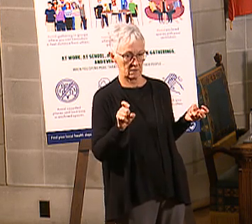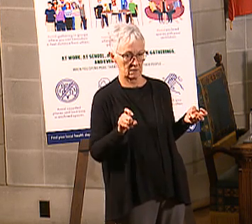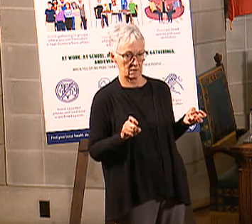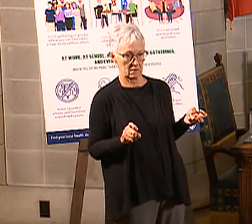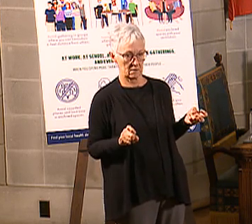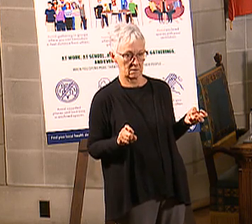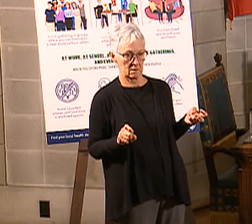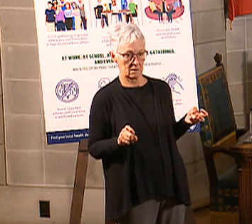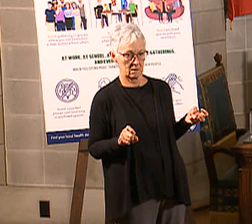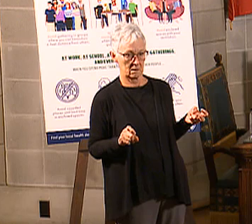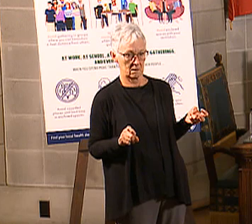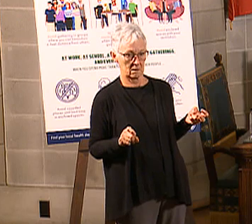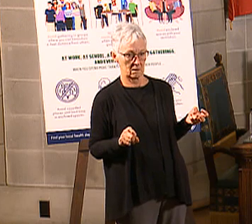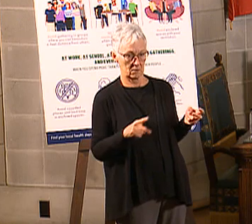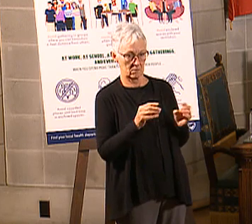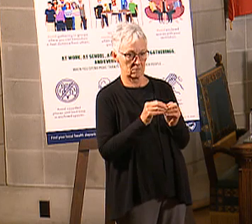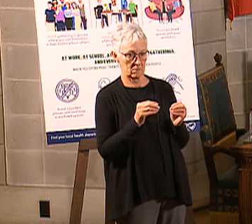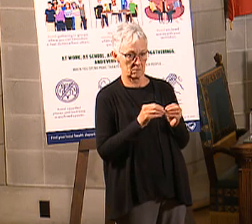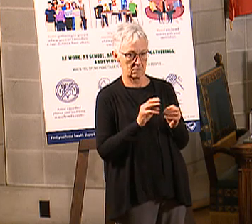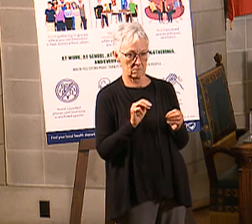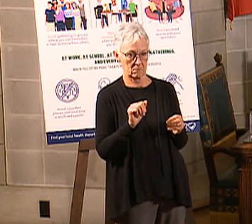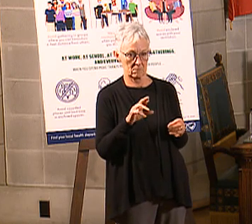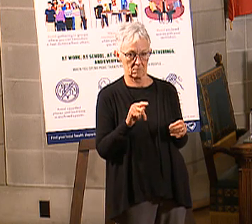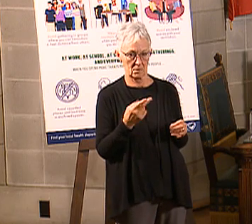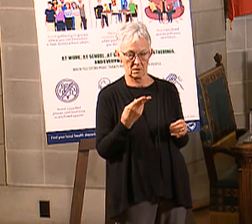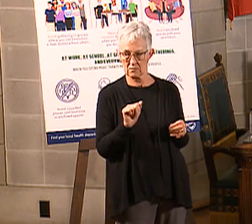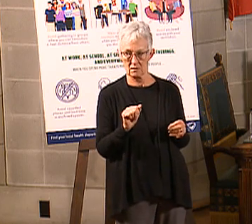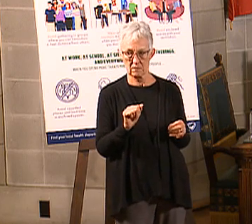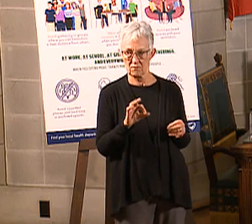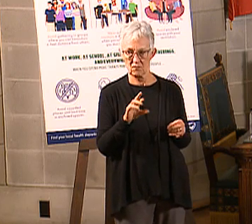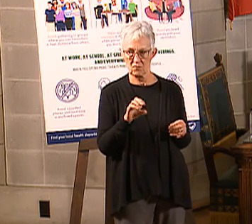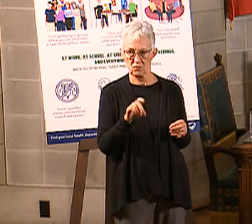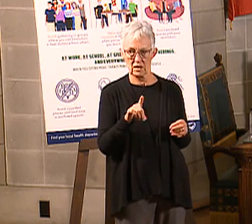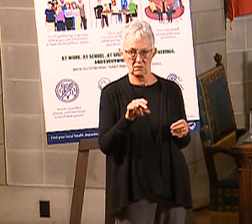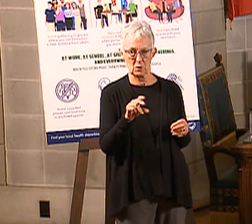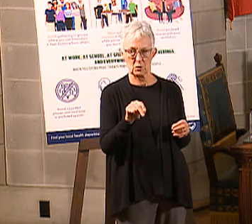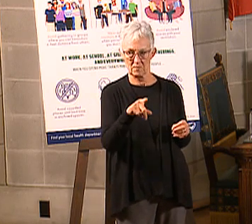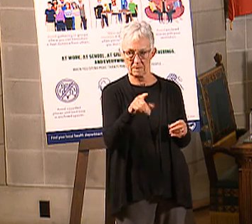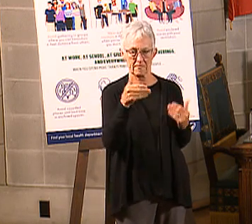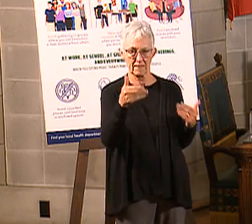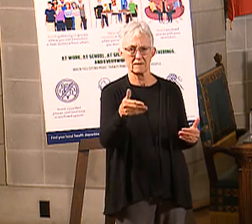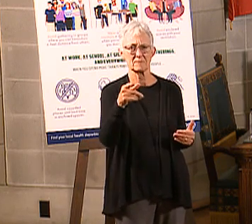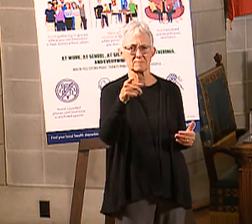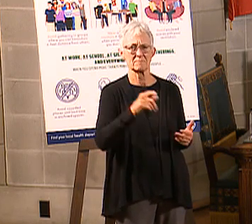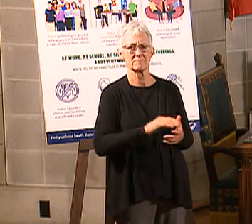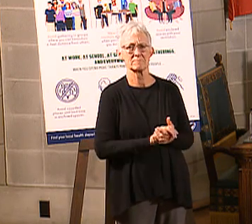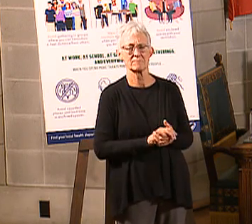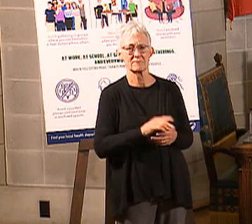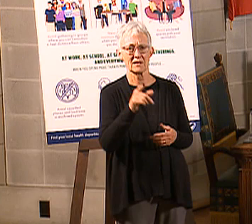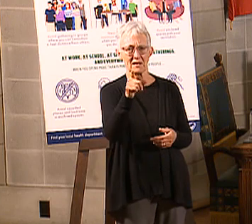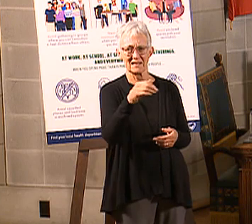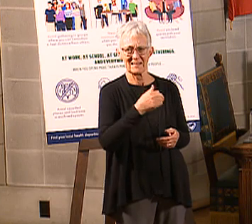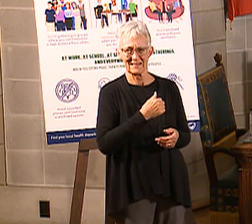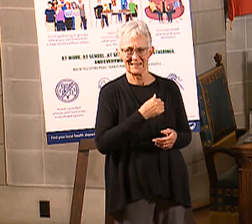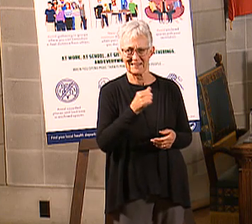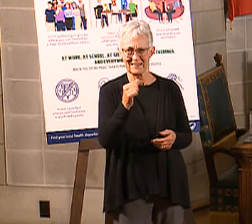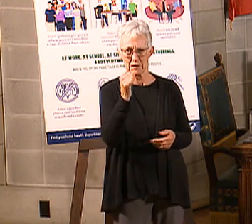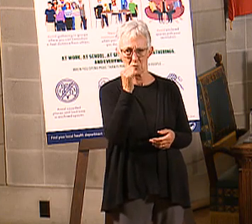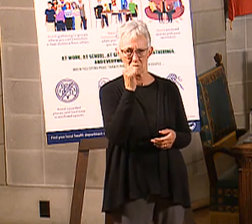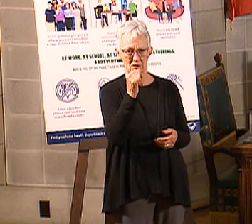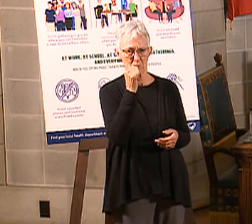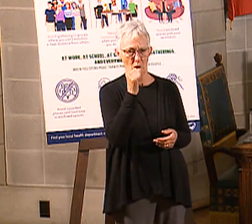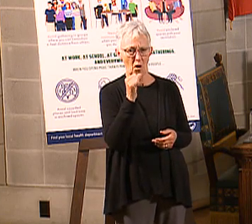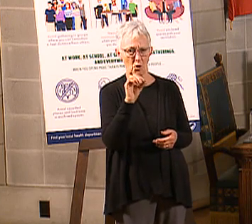Martha, anything else? Fred? Okay. Andrew, can ask away. Got a borrow of her friend that is chomping at the bill,